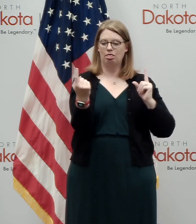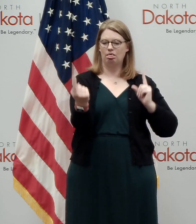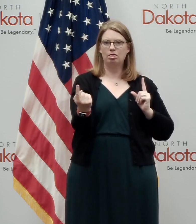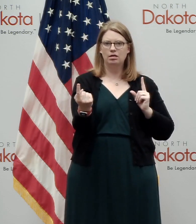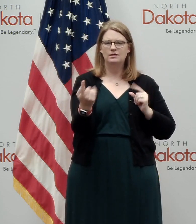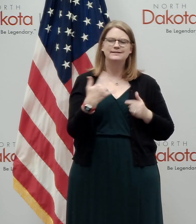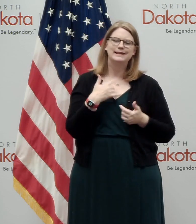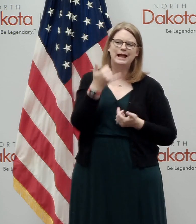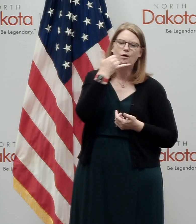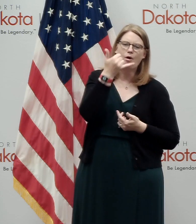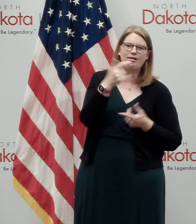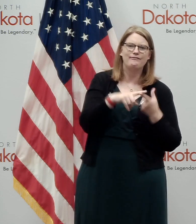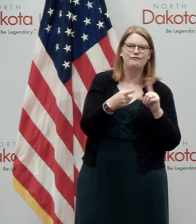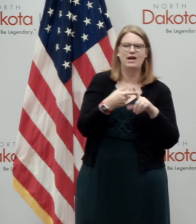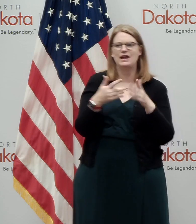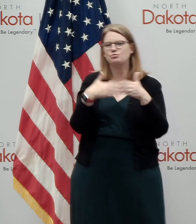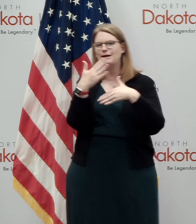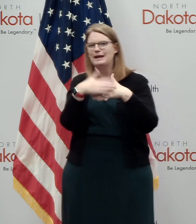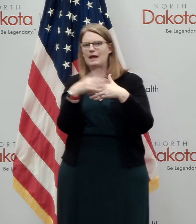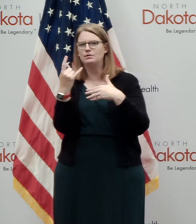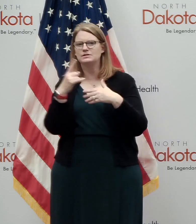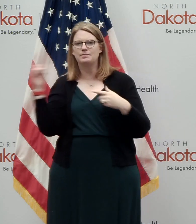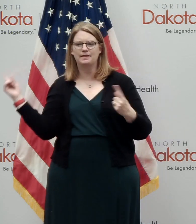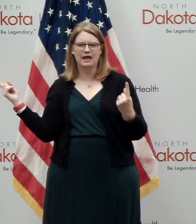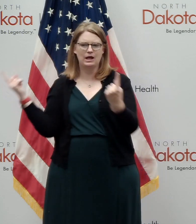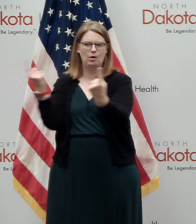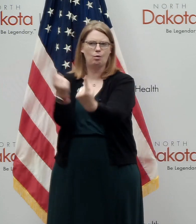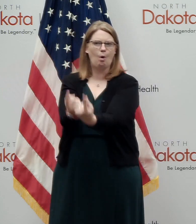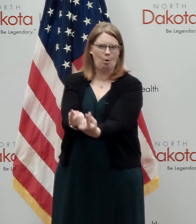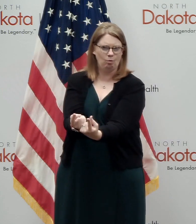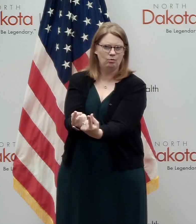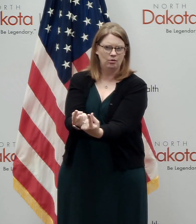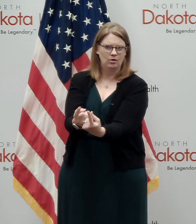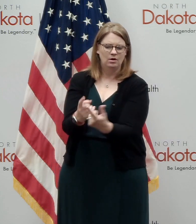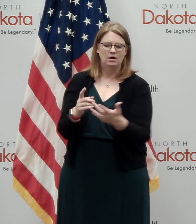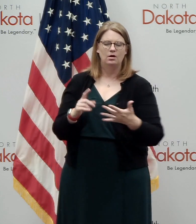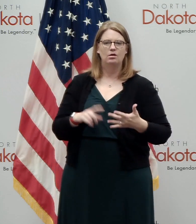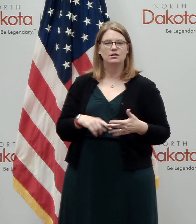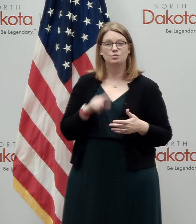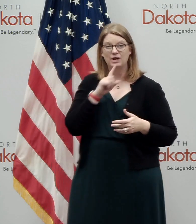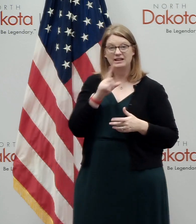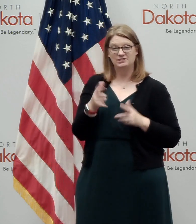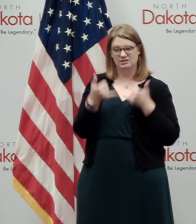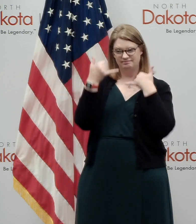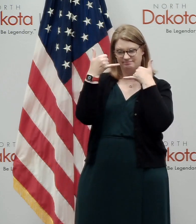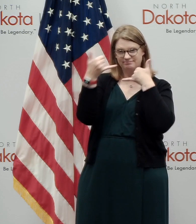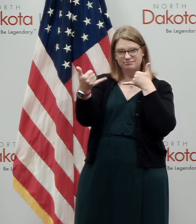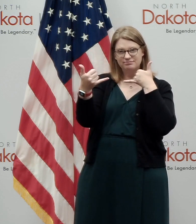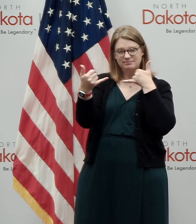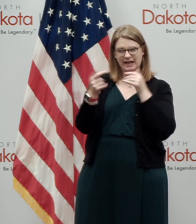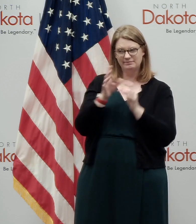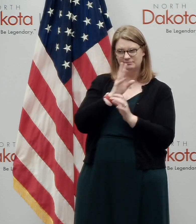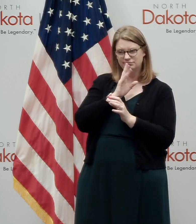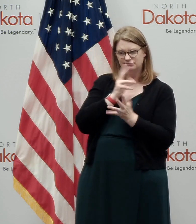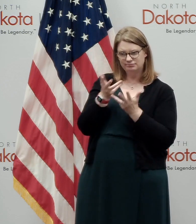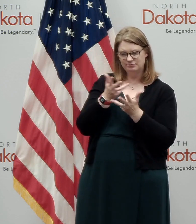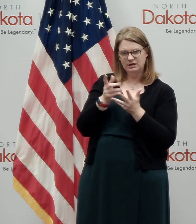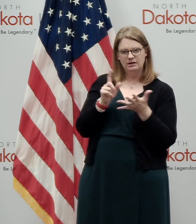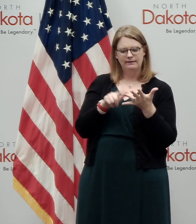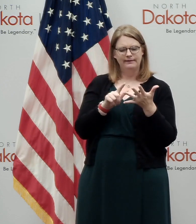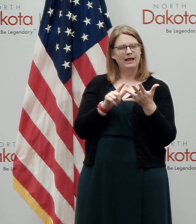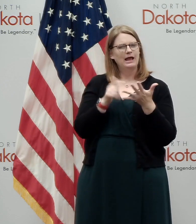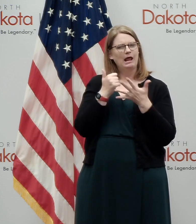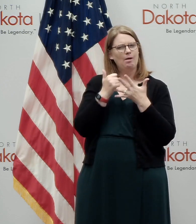someone who's nearby or a neighbor that can go be with them or, and then in the meantime, just keep speaking with them on the phone and then help them connect,